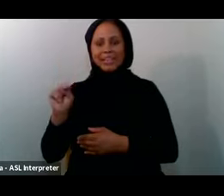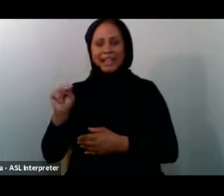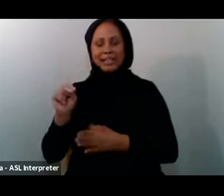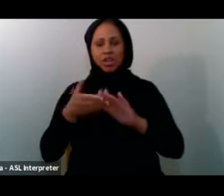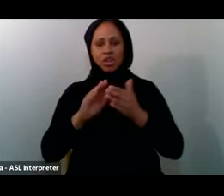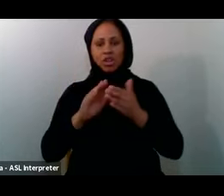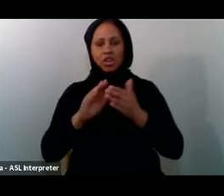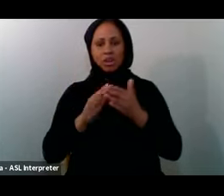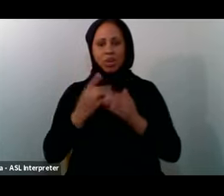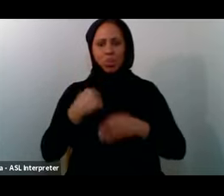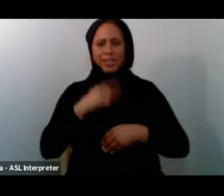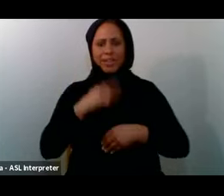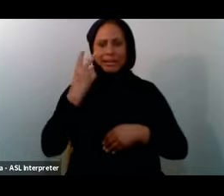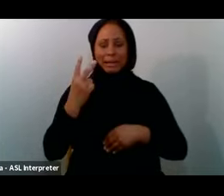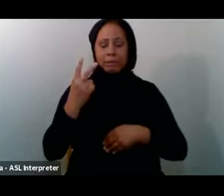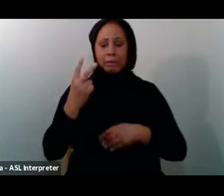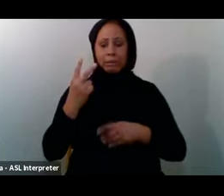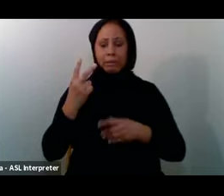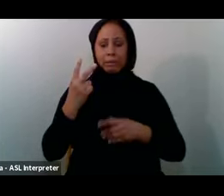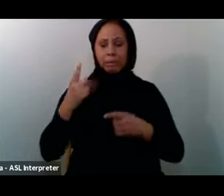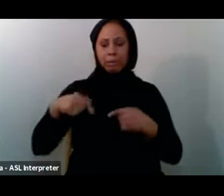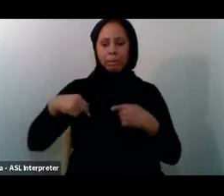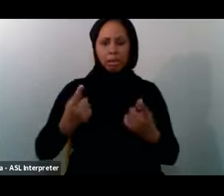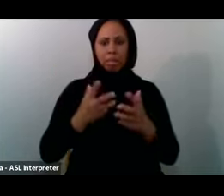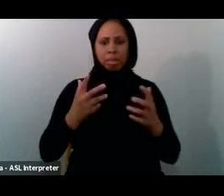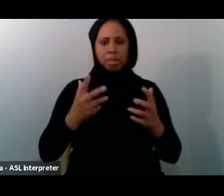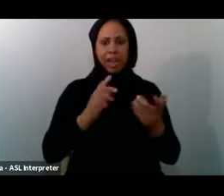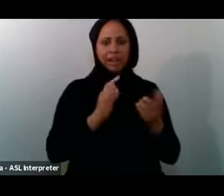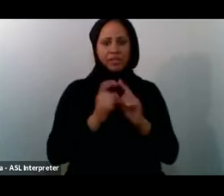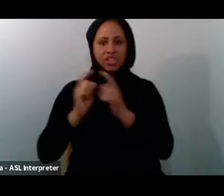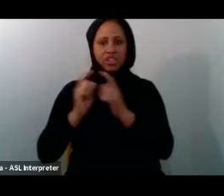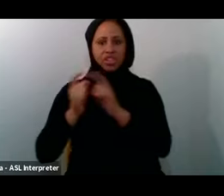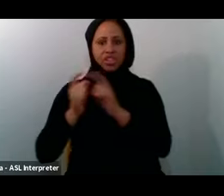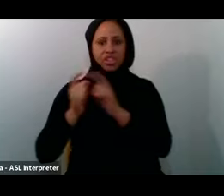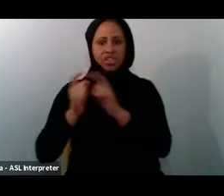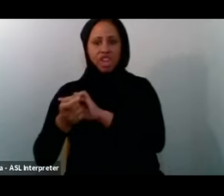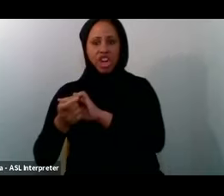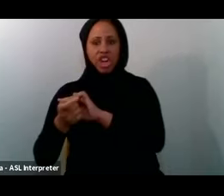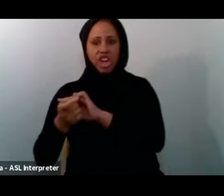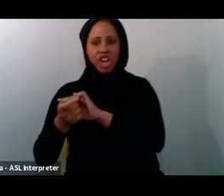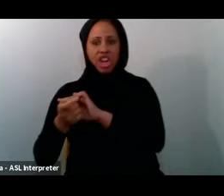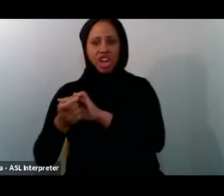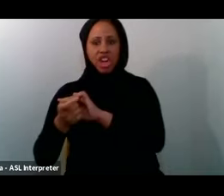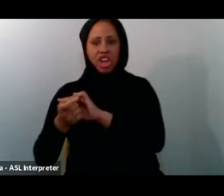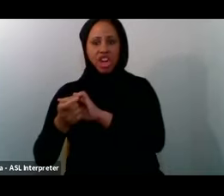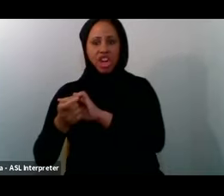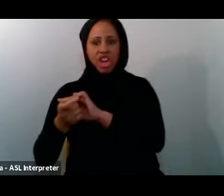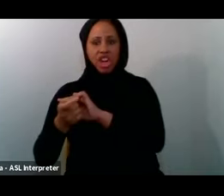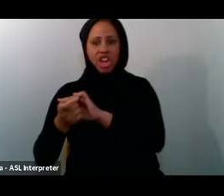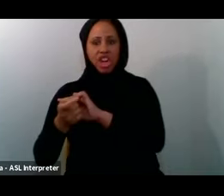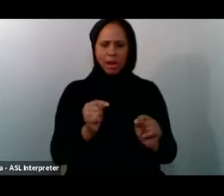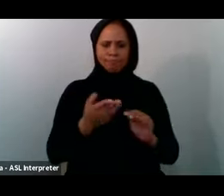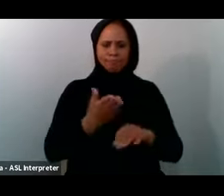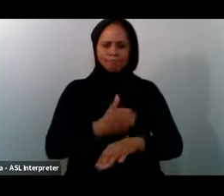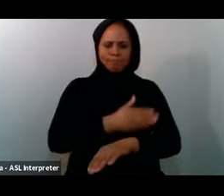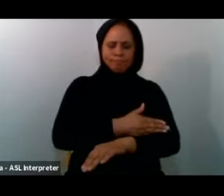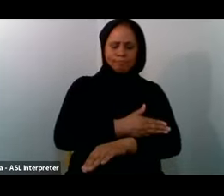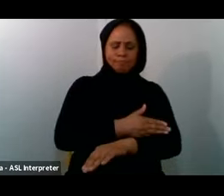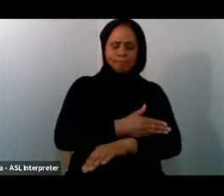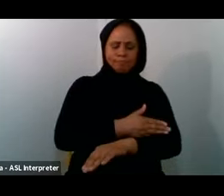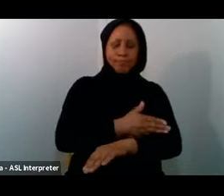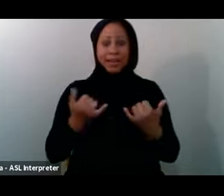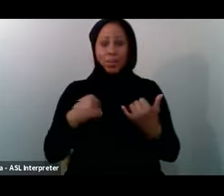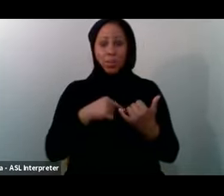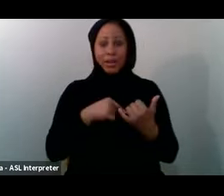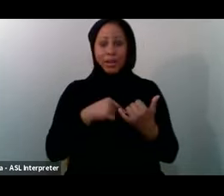Happening That now We have Been able To engage An entire Group of People An entire Community That we Were not In touch With